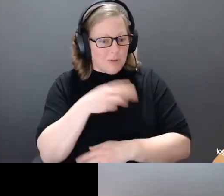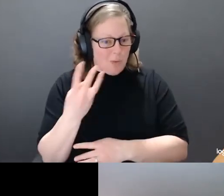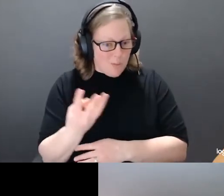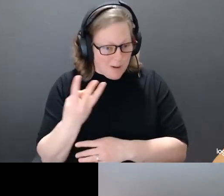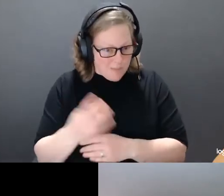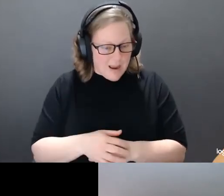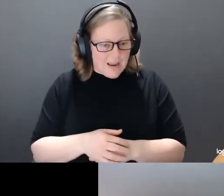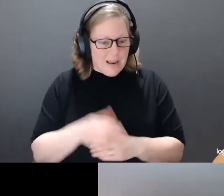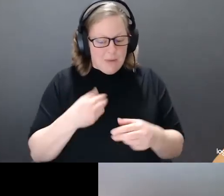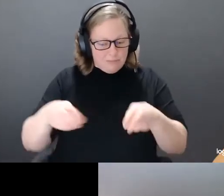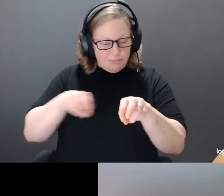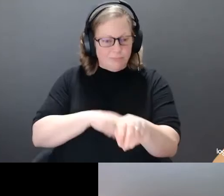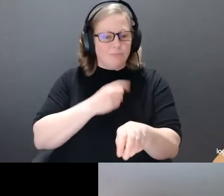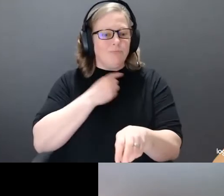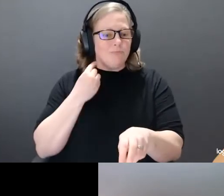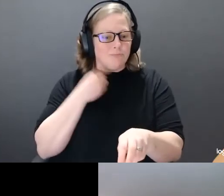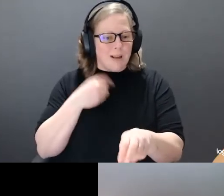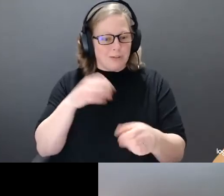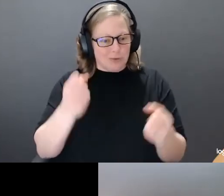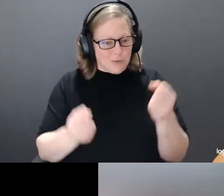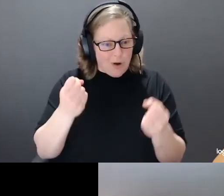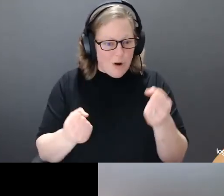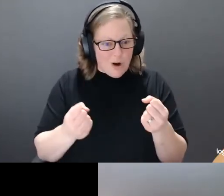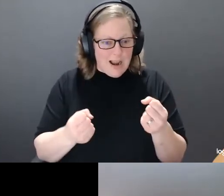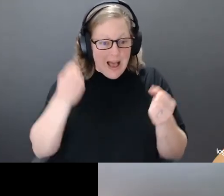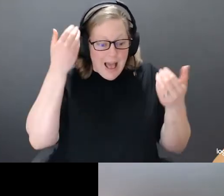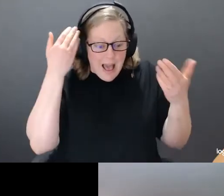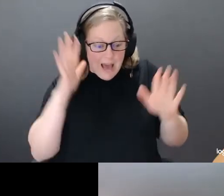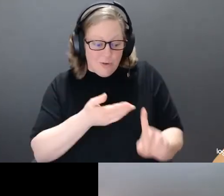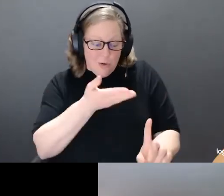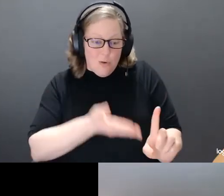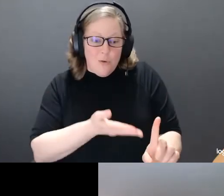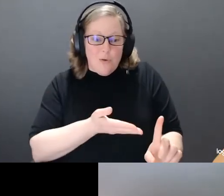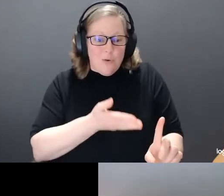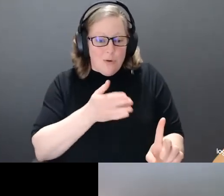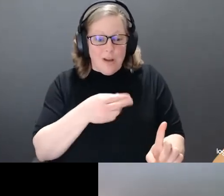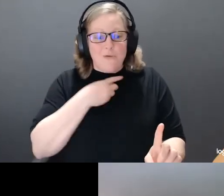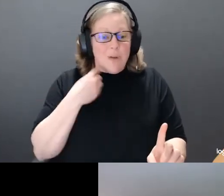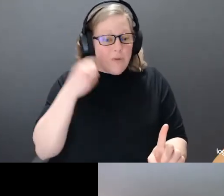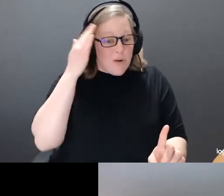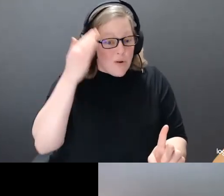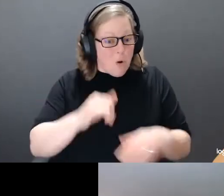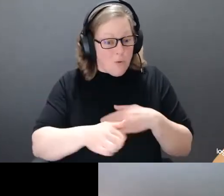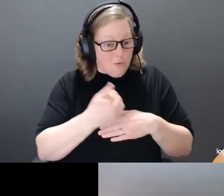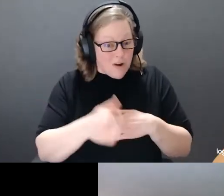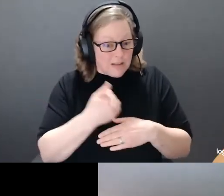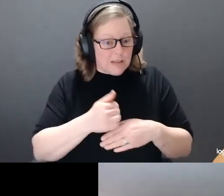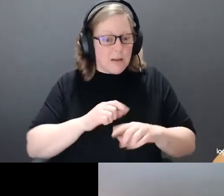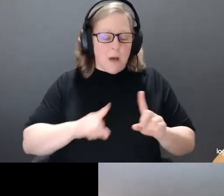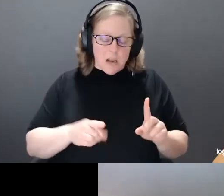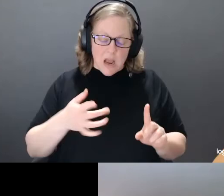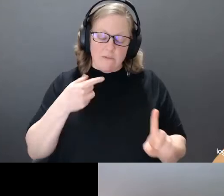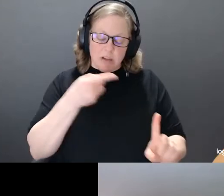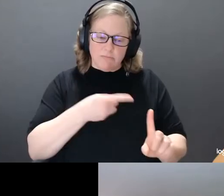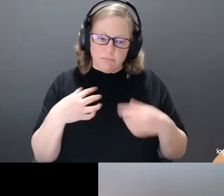Greening's car. I don't know whether he knew the risk he was taking for himself and his family. It took courage and no doubt